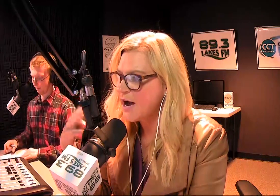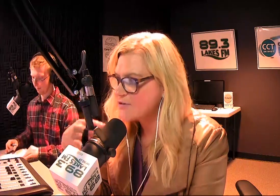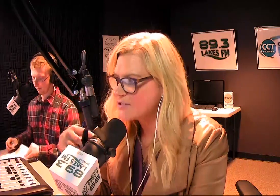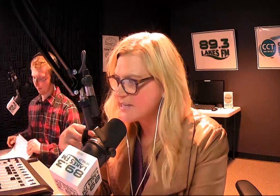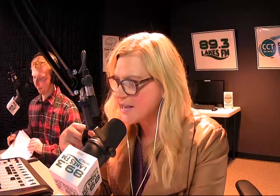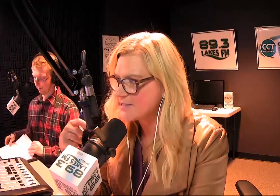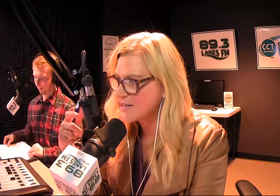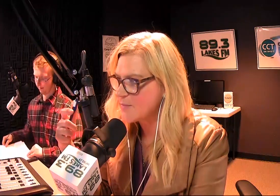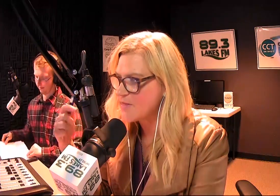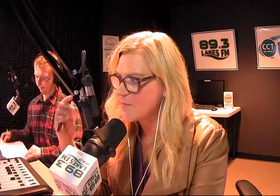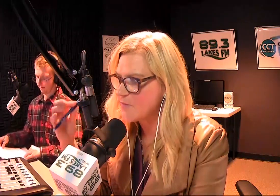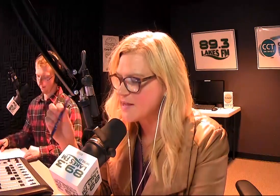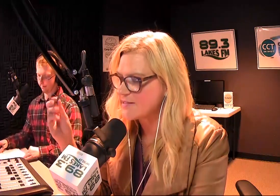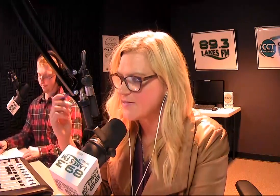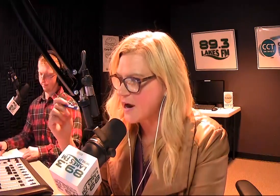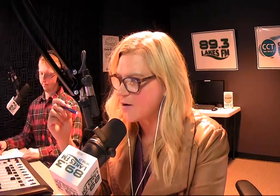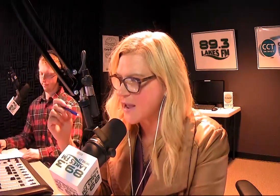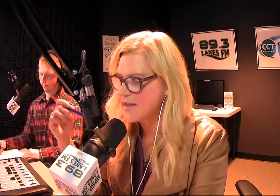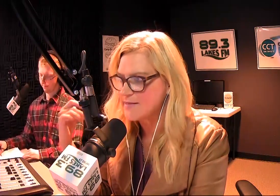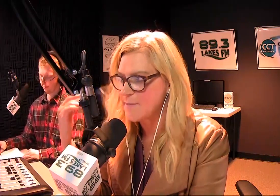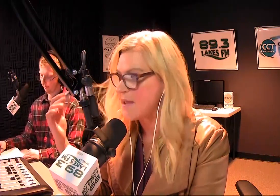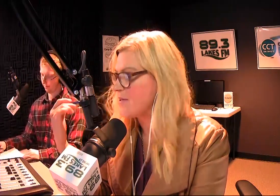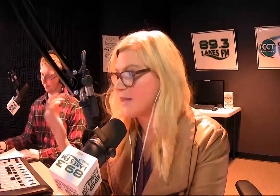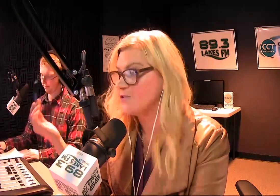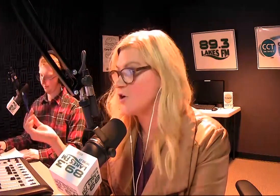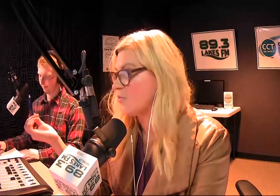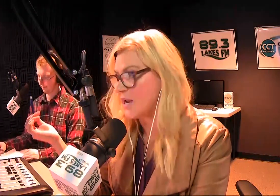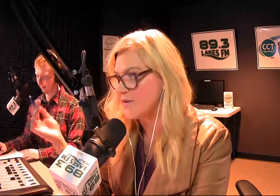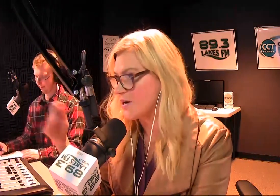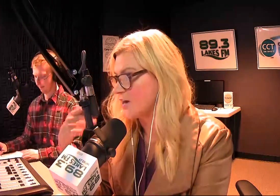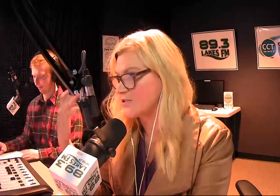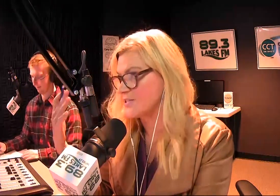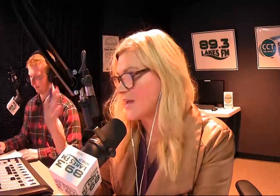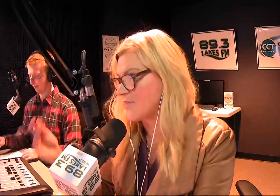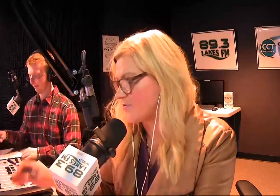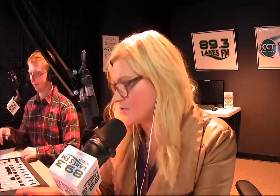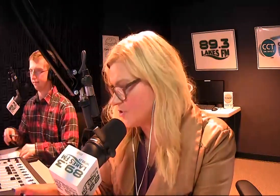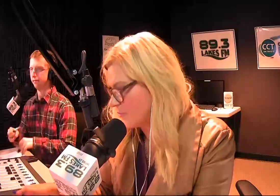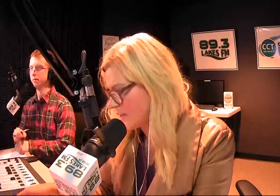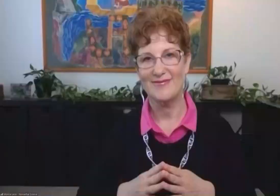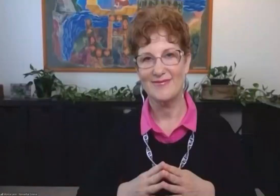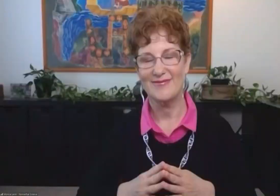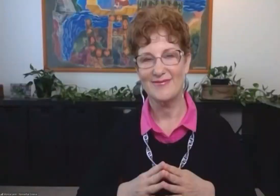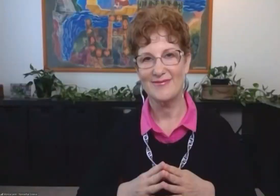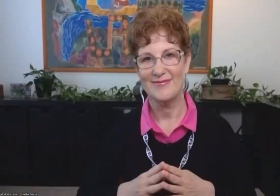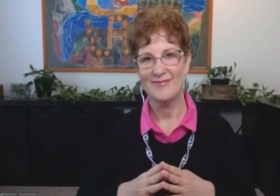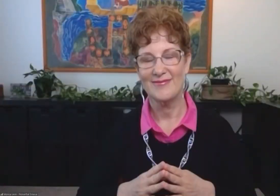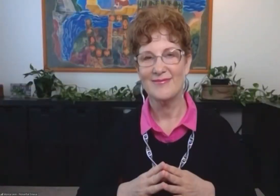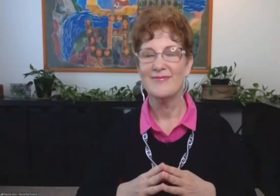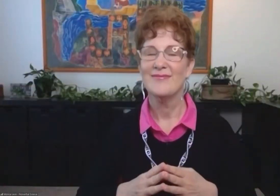understand some of the movements that they are making that maybe they don't even understand that they're doing?